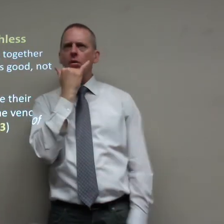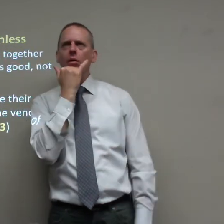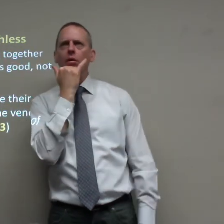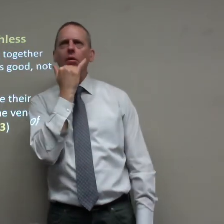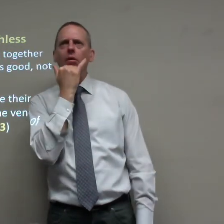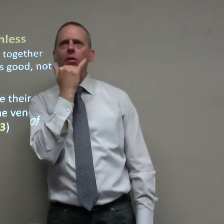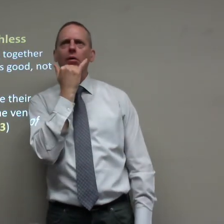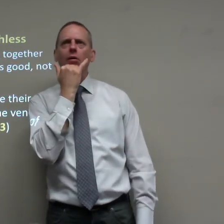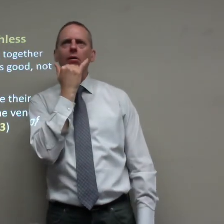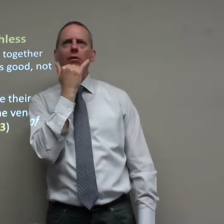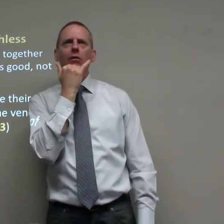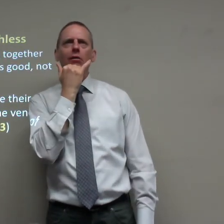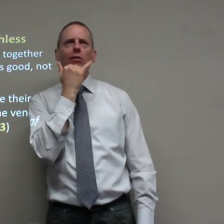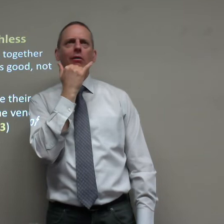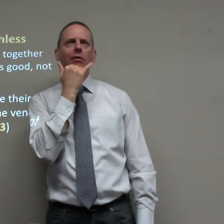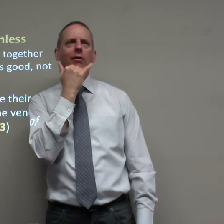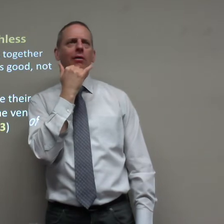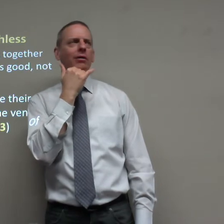we're like oh but I've done nothing wrong